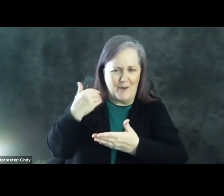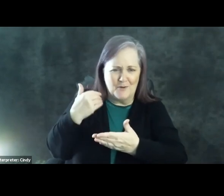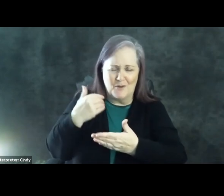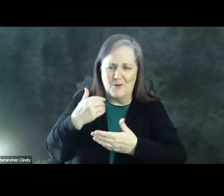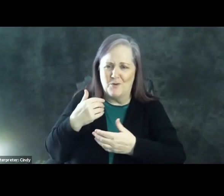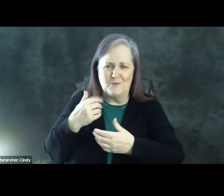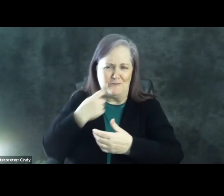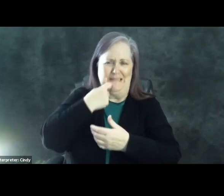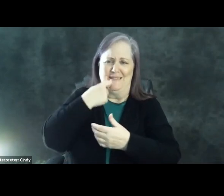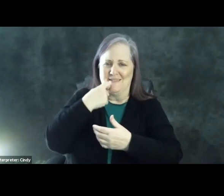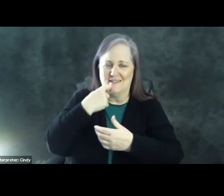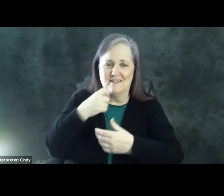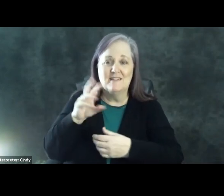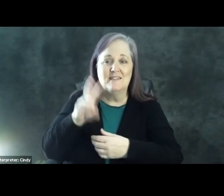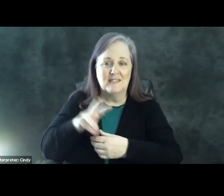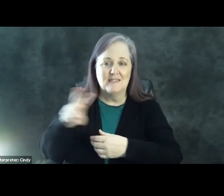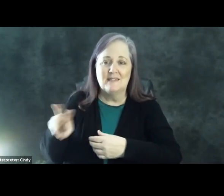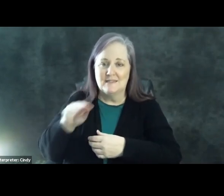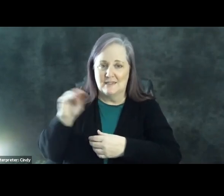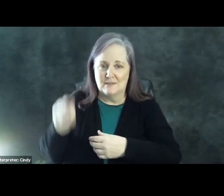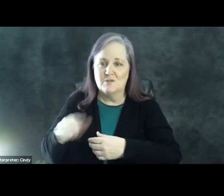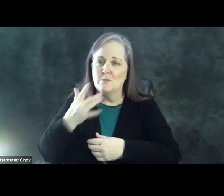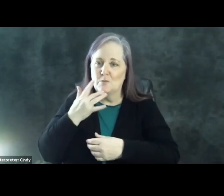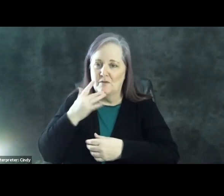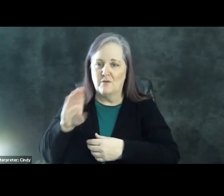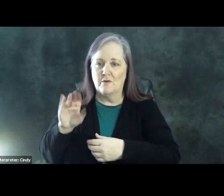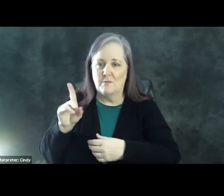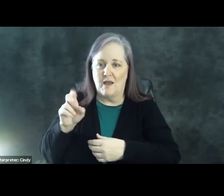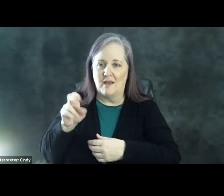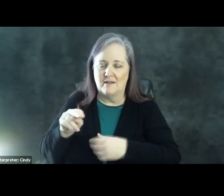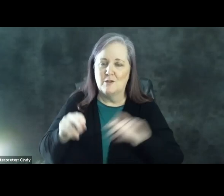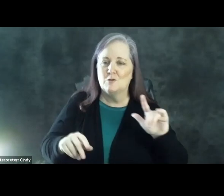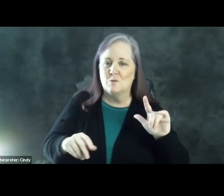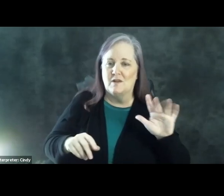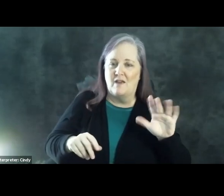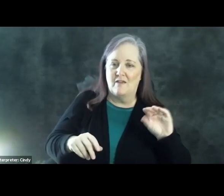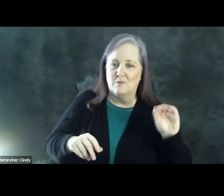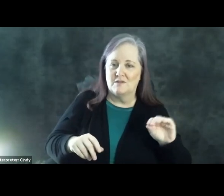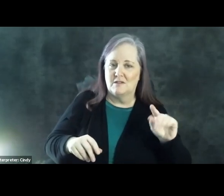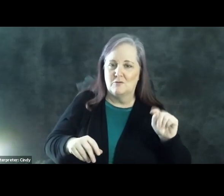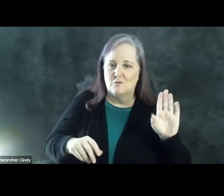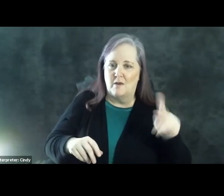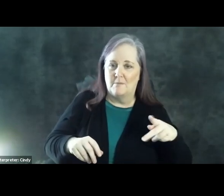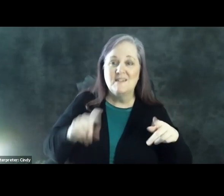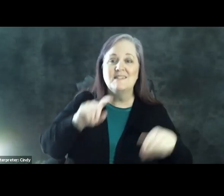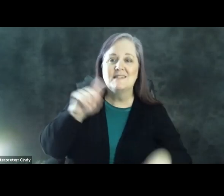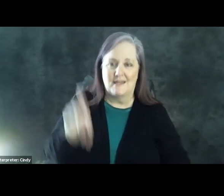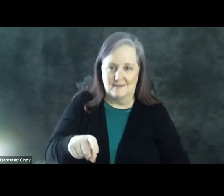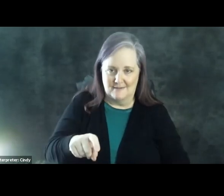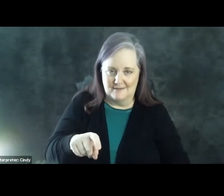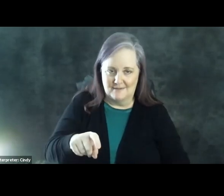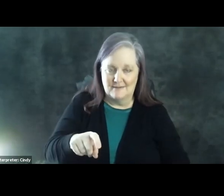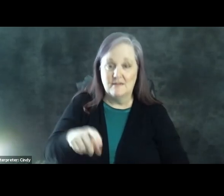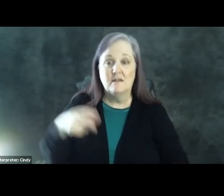fresh, 66% prefer Biden to 25% Trump in Texas. In Pennsylvania,